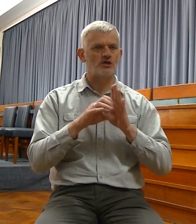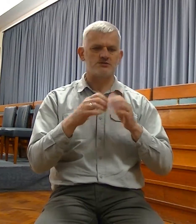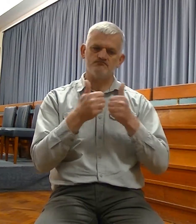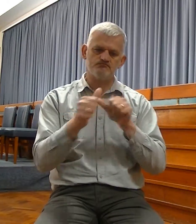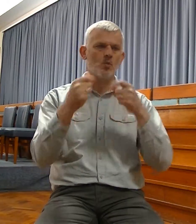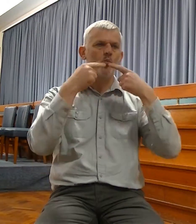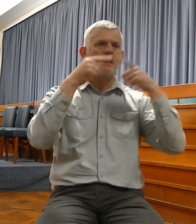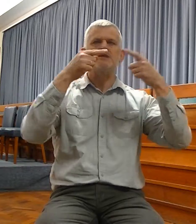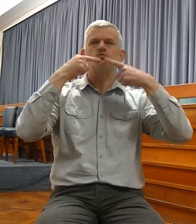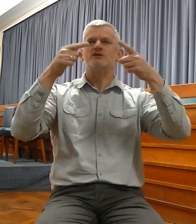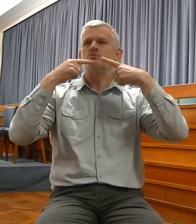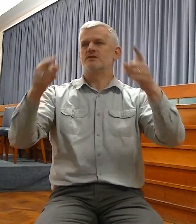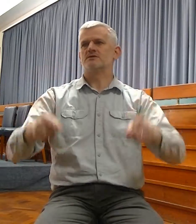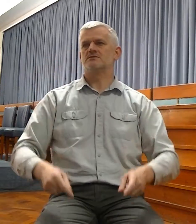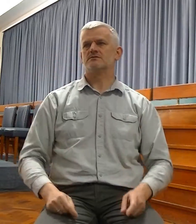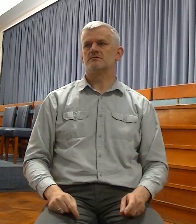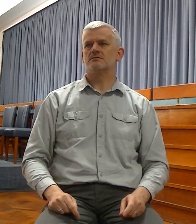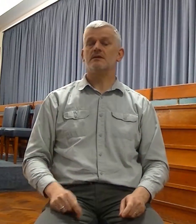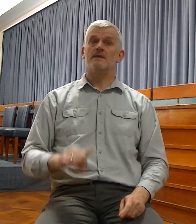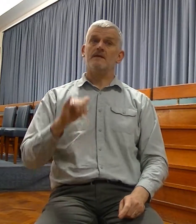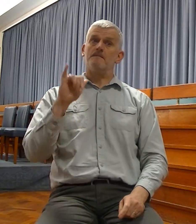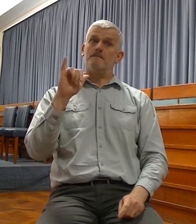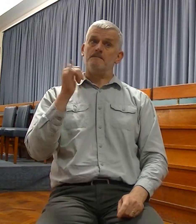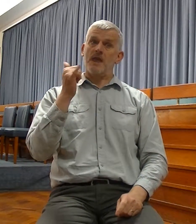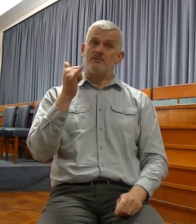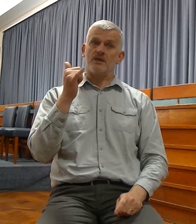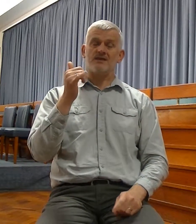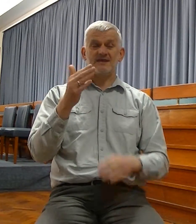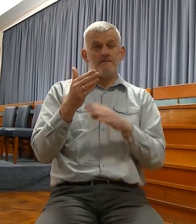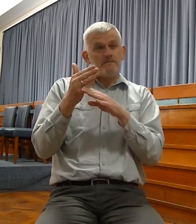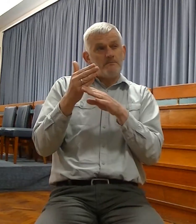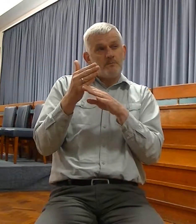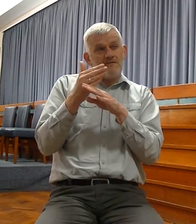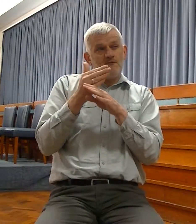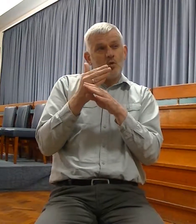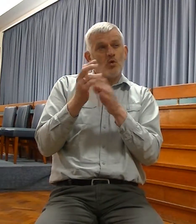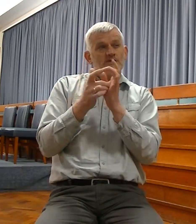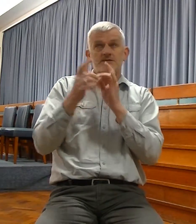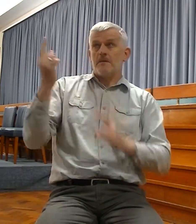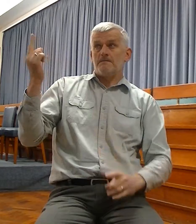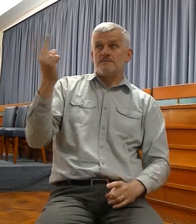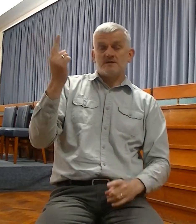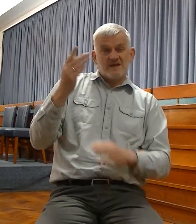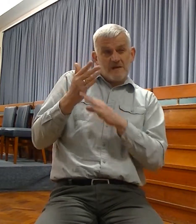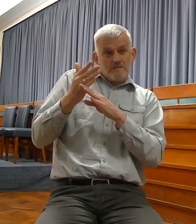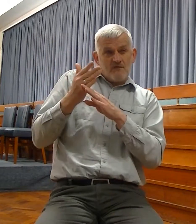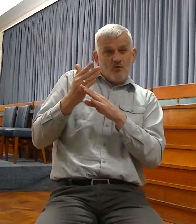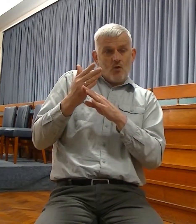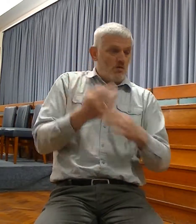this earth before Christ comes be days of intense hostility and persecution, there will always be